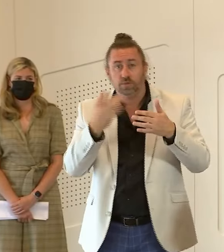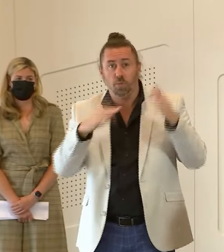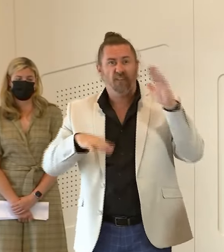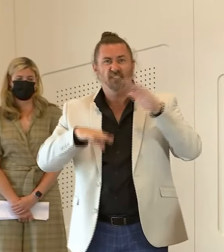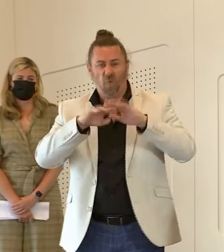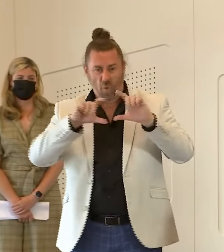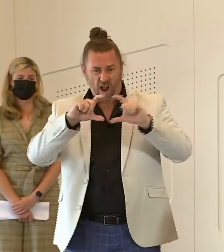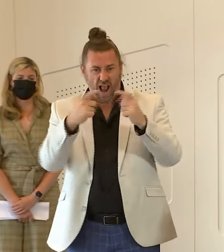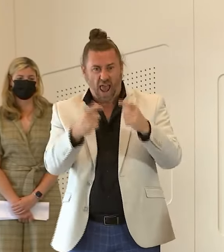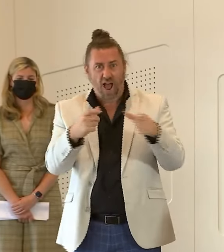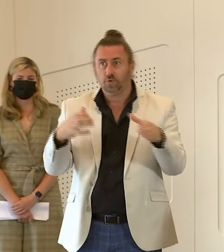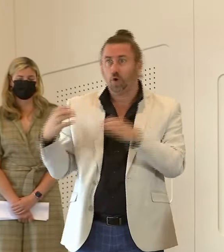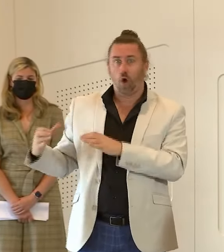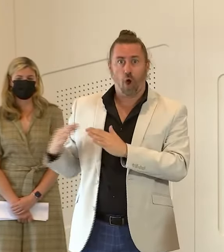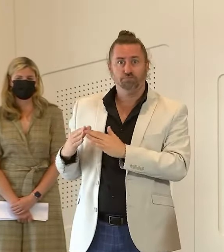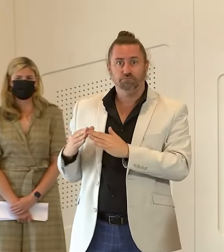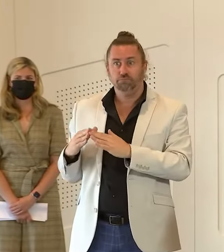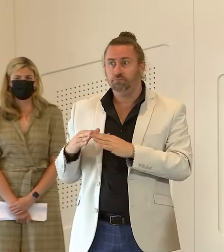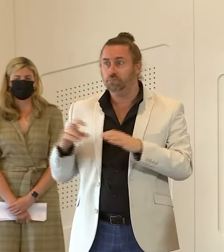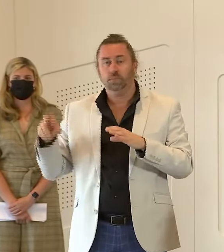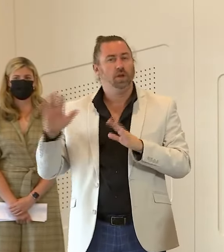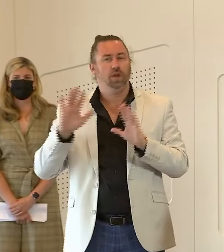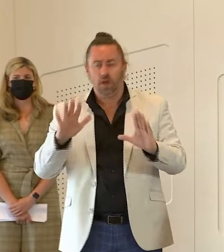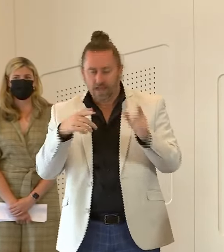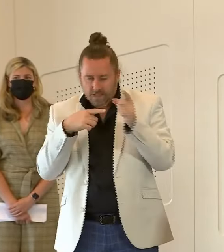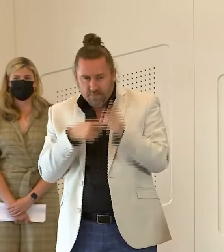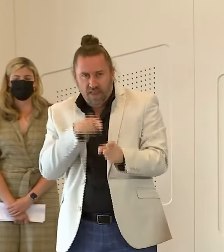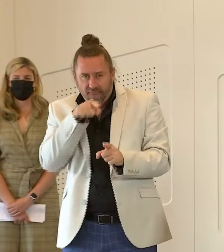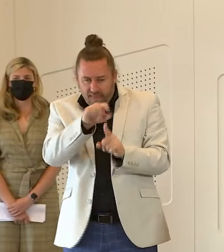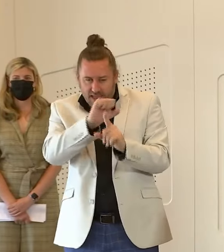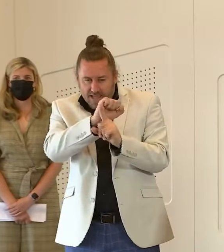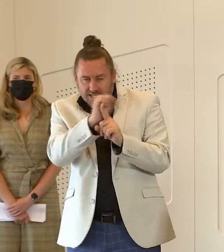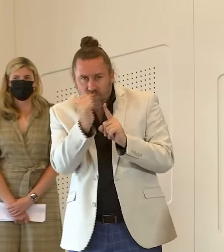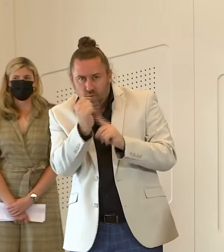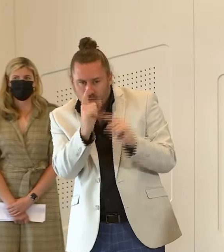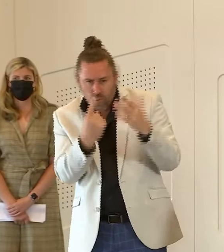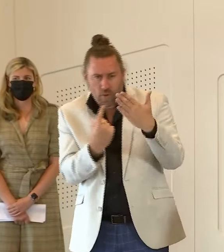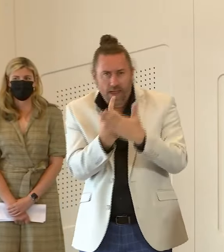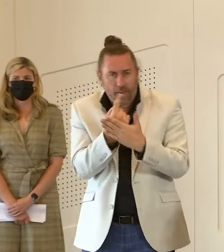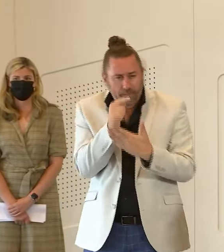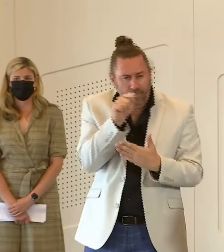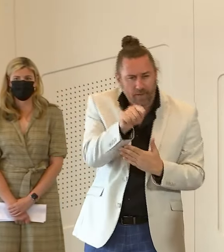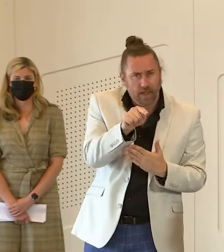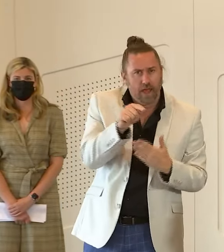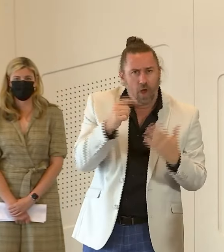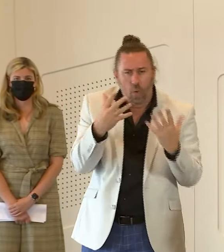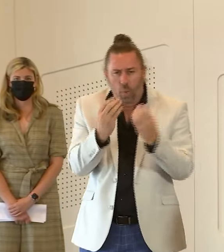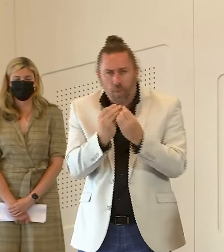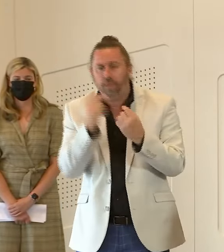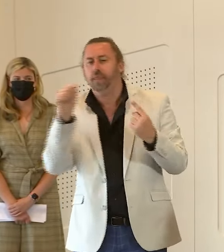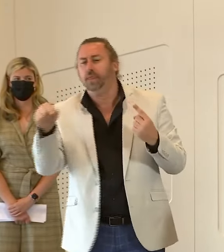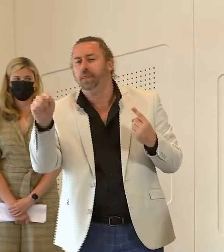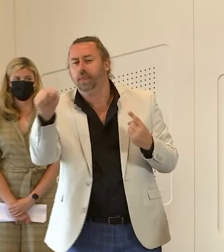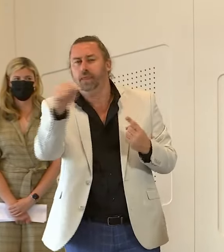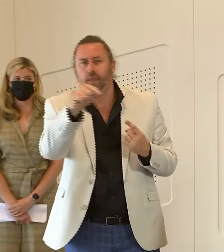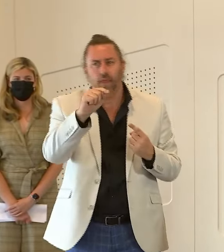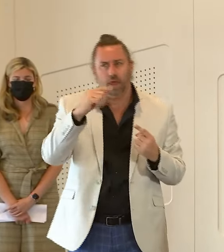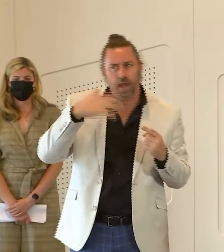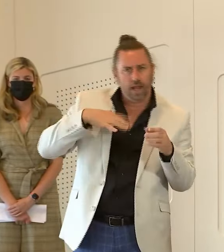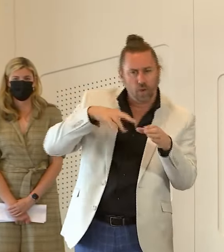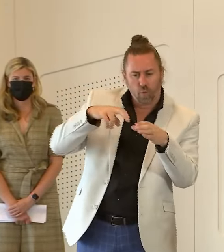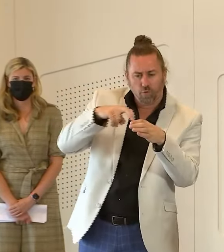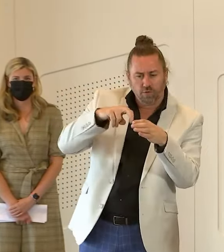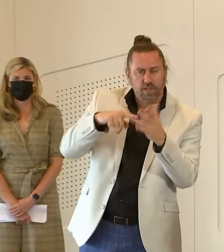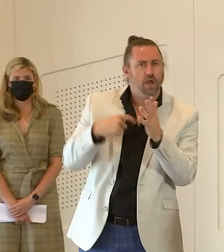quarantine they'll look at the individual circumstances around who is infected um and yeah whether how many people might need to